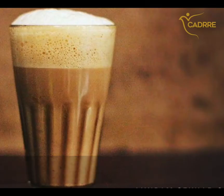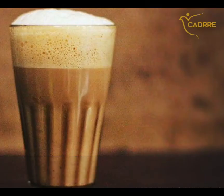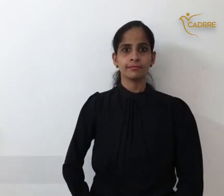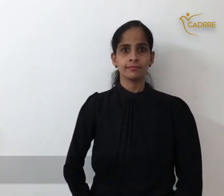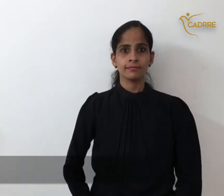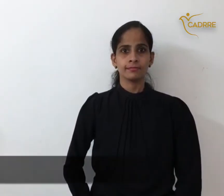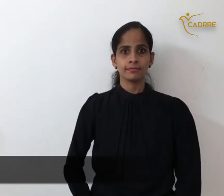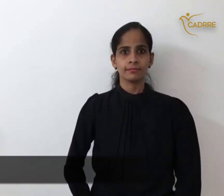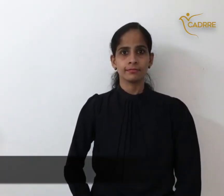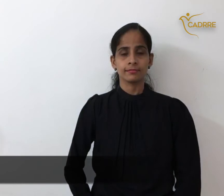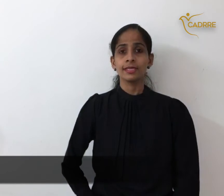tea